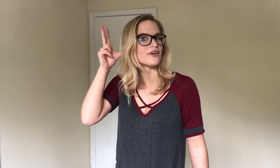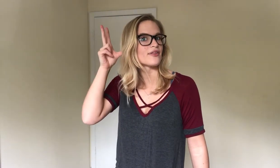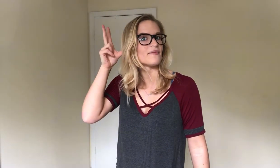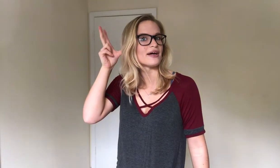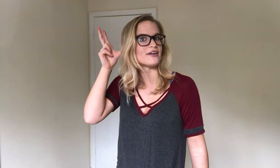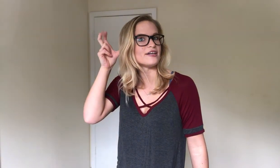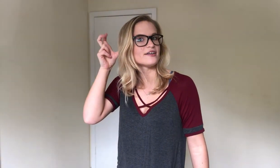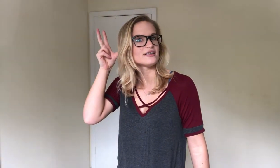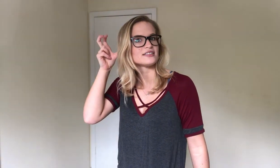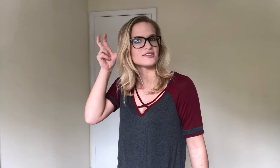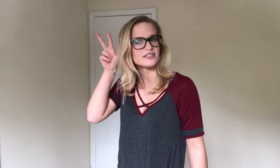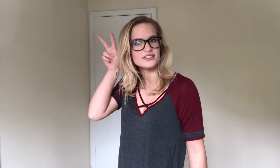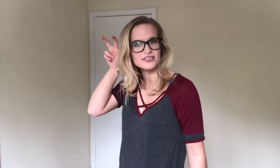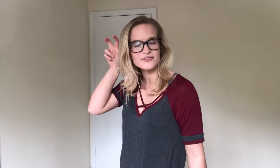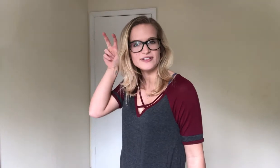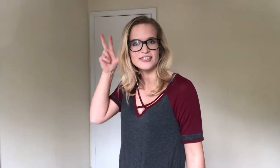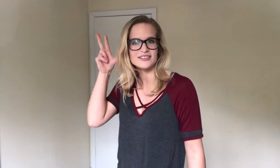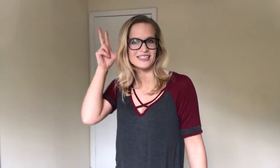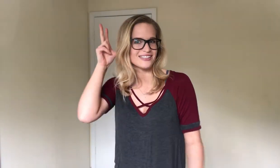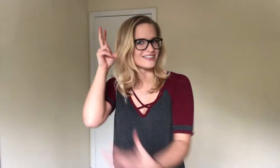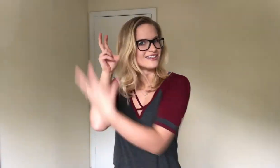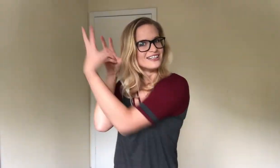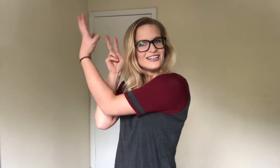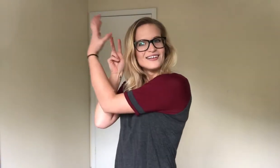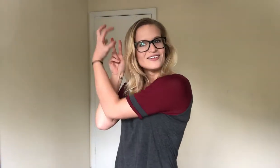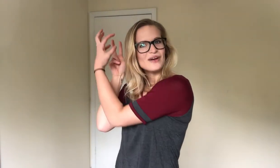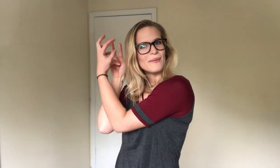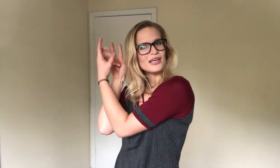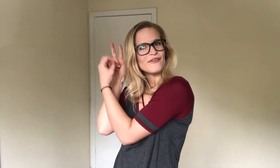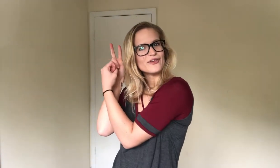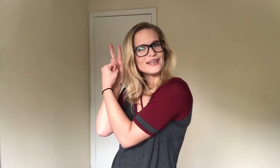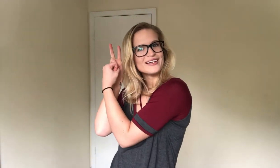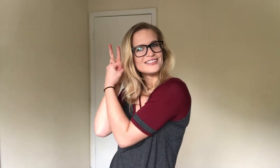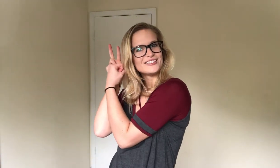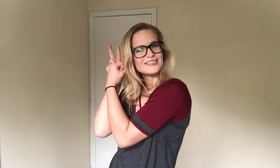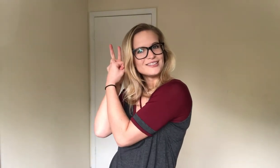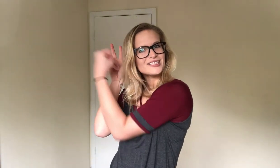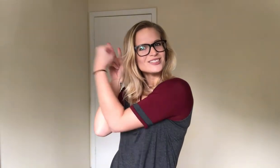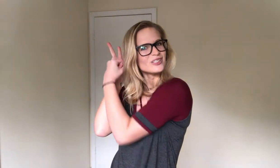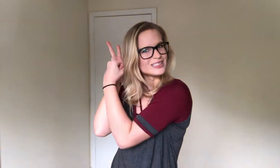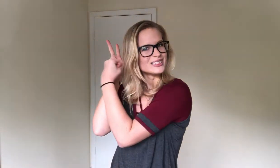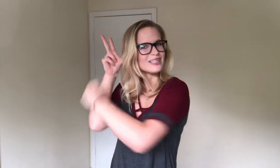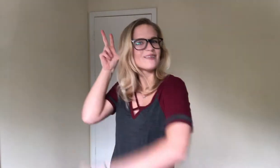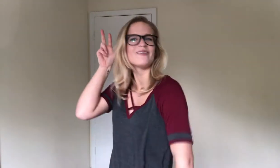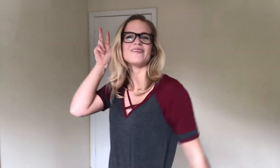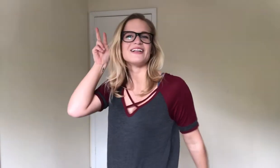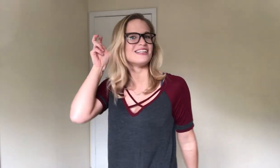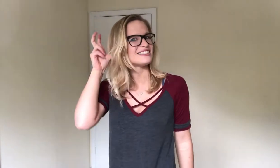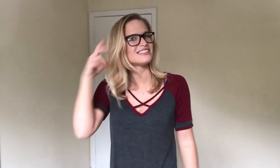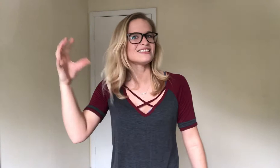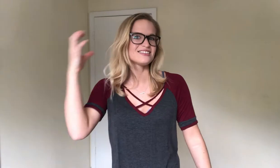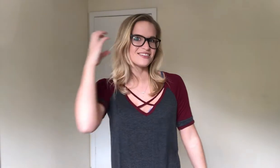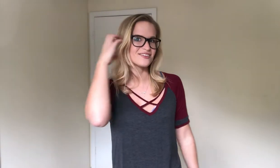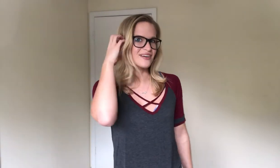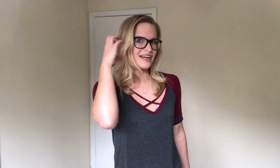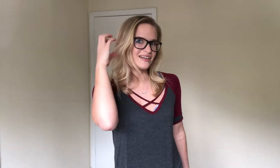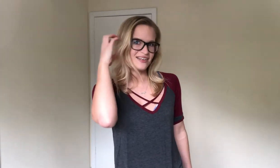your thumb by your ear. then scrunch your two fingers. Like you're. Grabbing everything into your ear. Because you're listening. Listen to the radio.